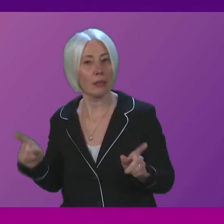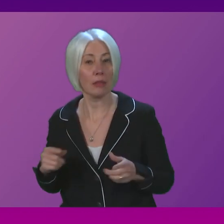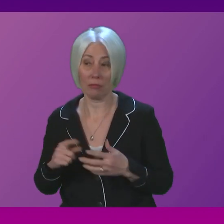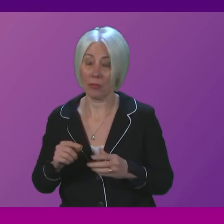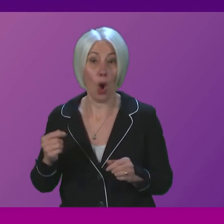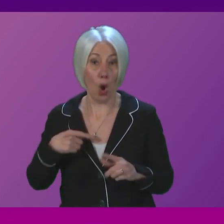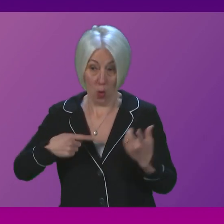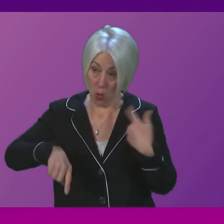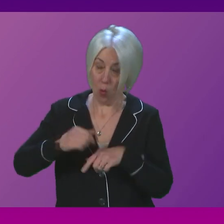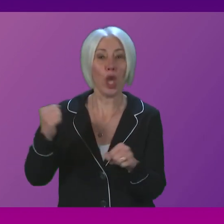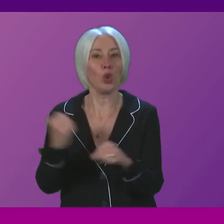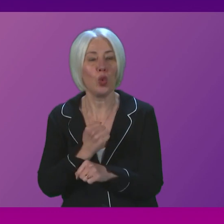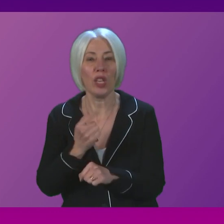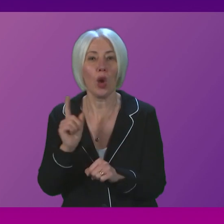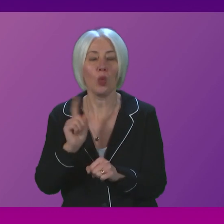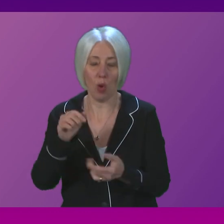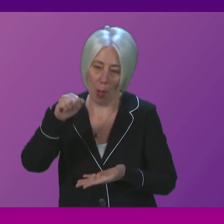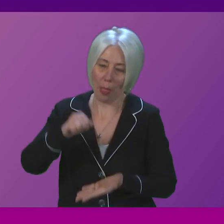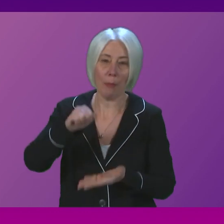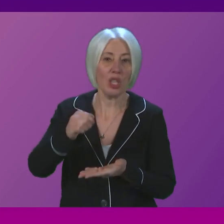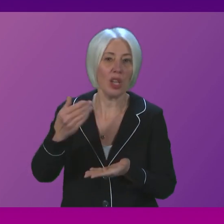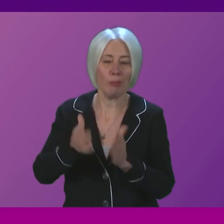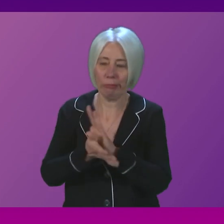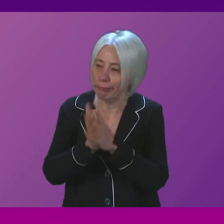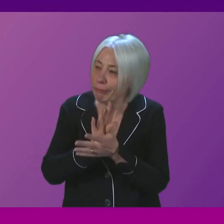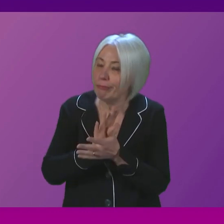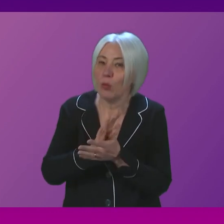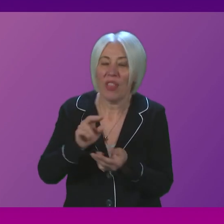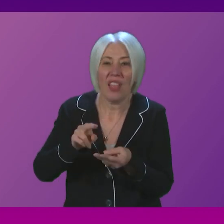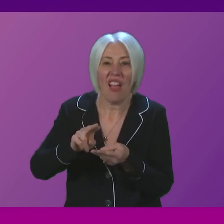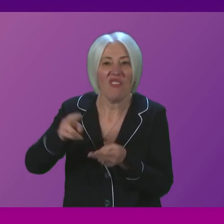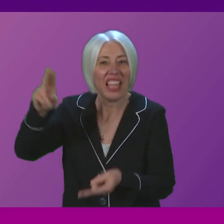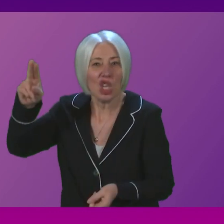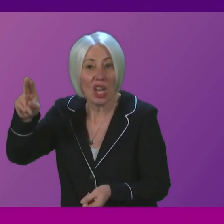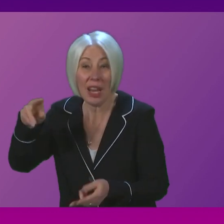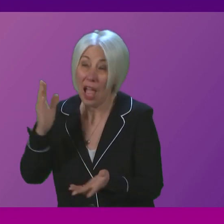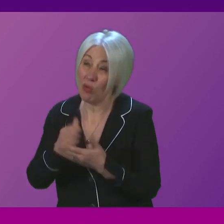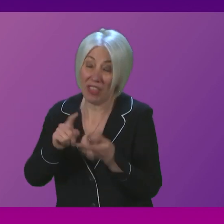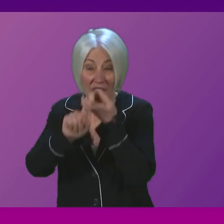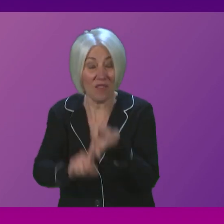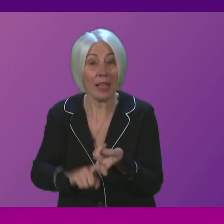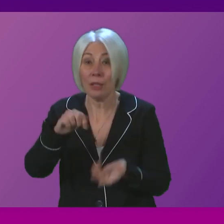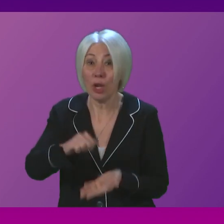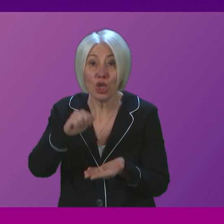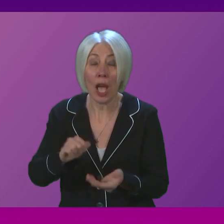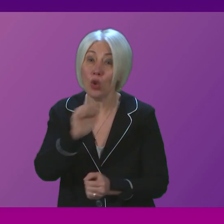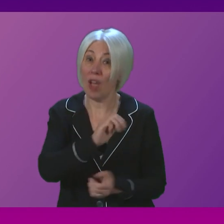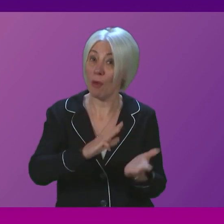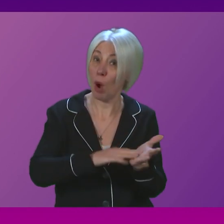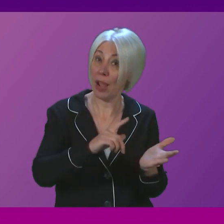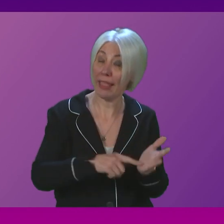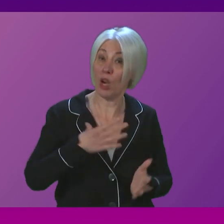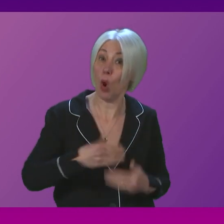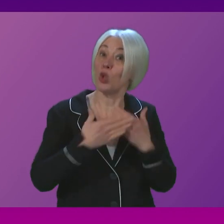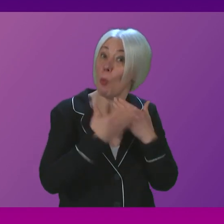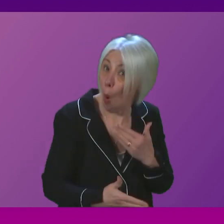this within a budget that is being eroded by inflation and is essentially fixed so if Monica Lennon wants us to do